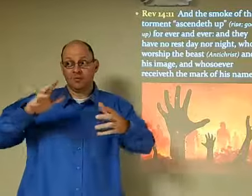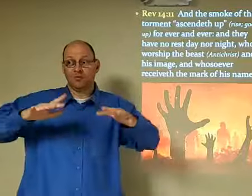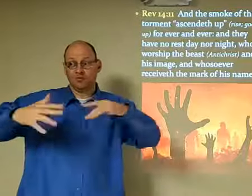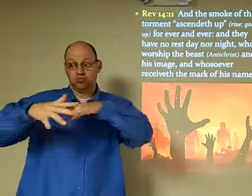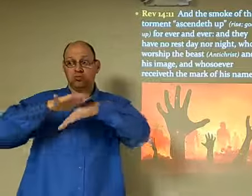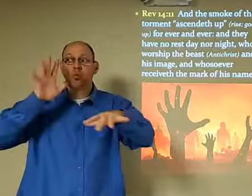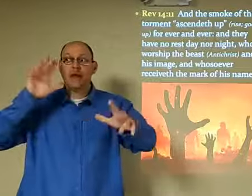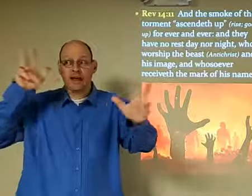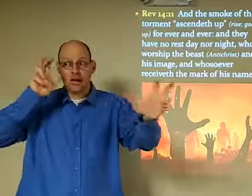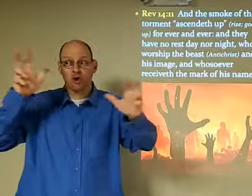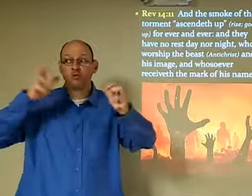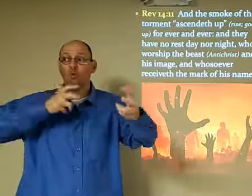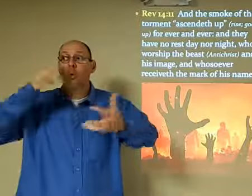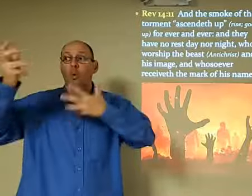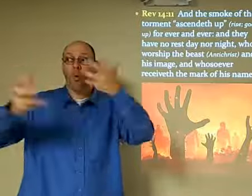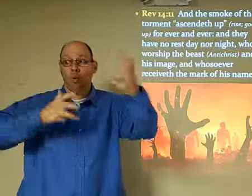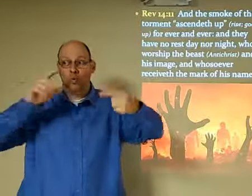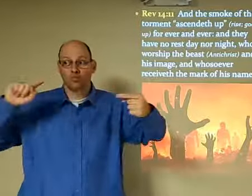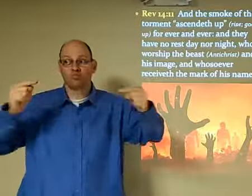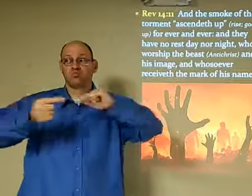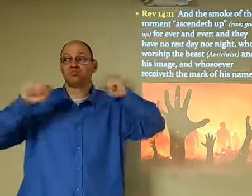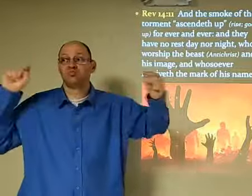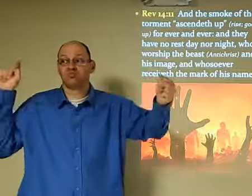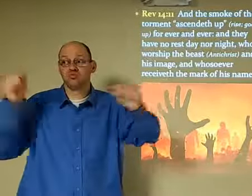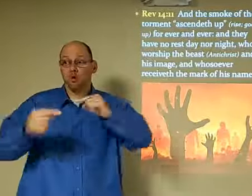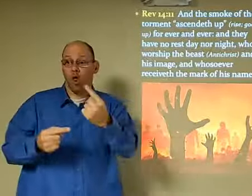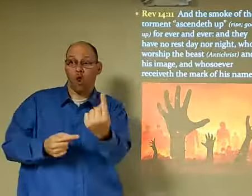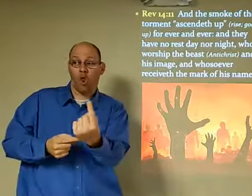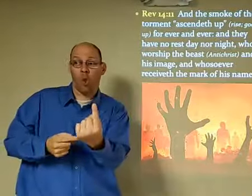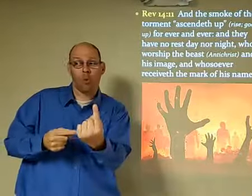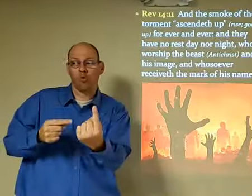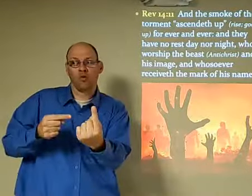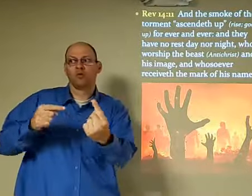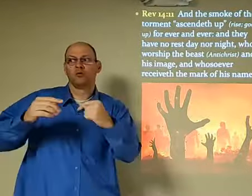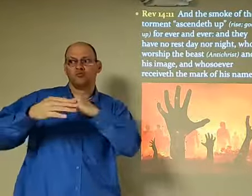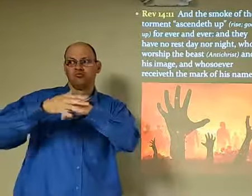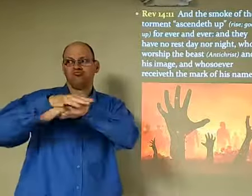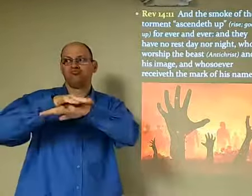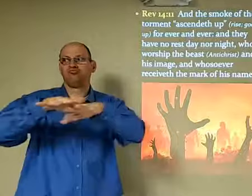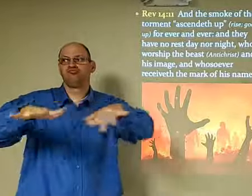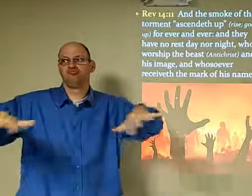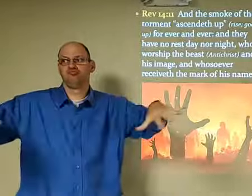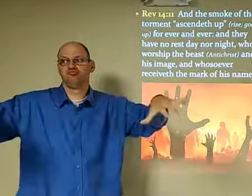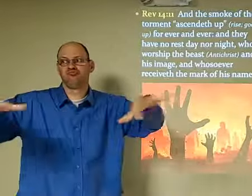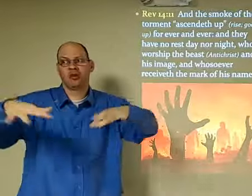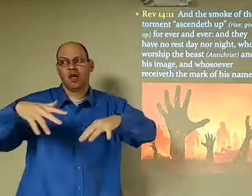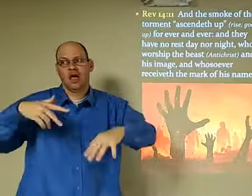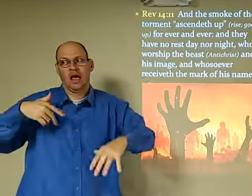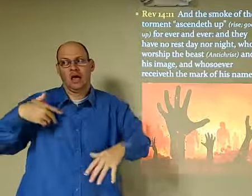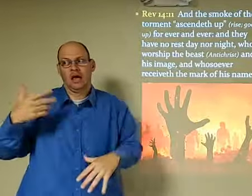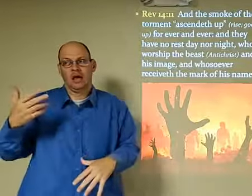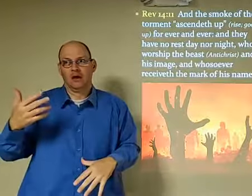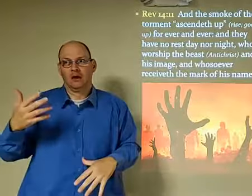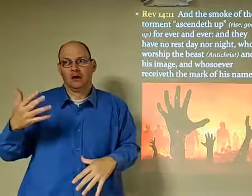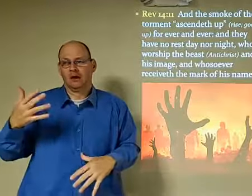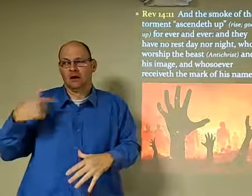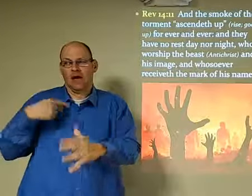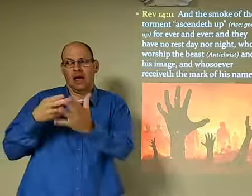I think maybe there's going to be screaming and Joe's just commenting. I believe, you know, I believe there are going to be, you know, screaming out and torture.